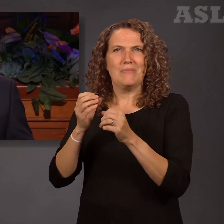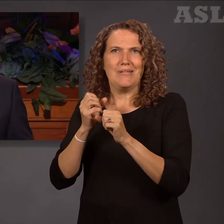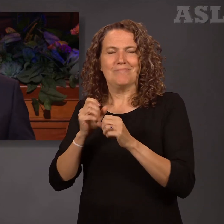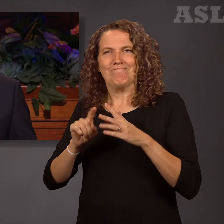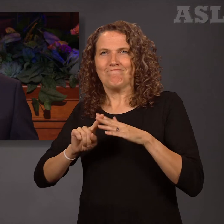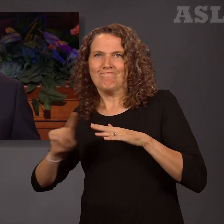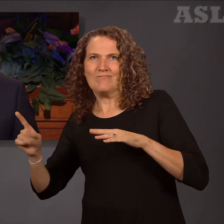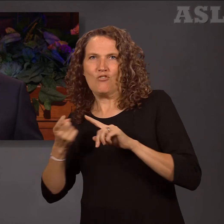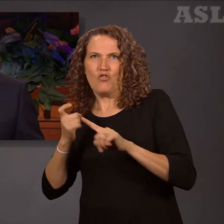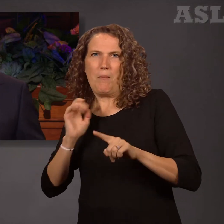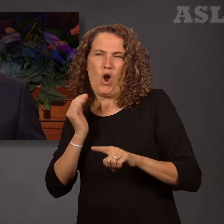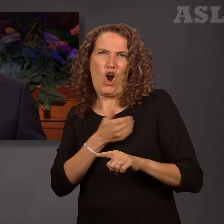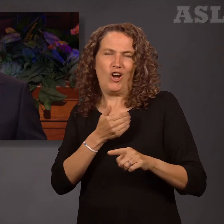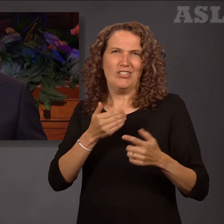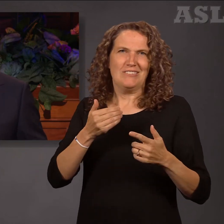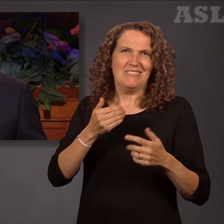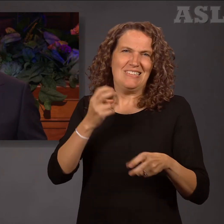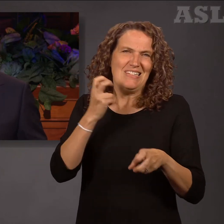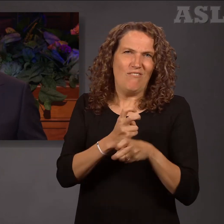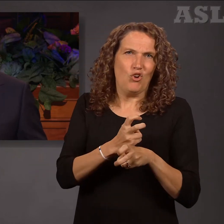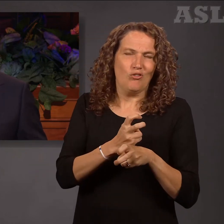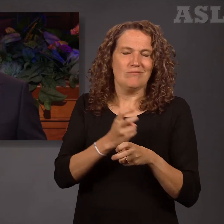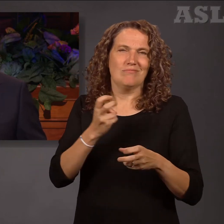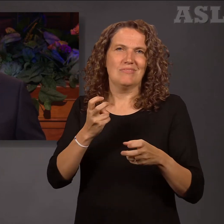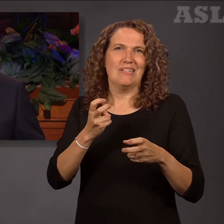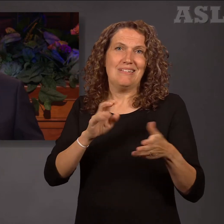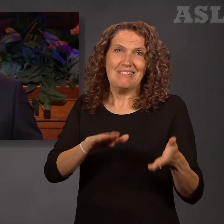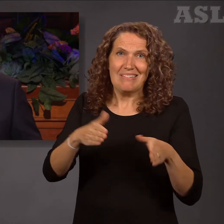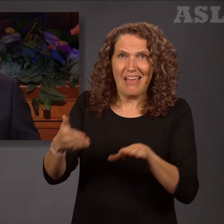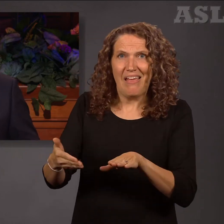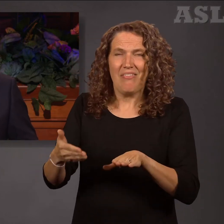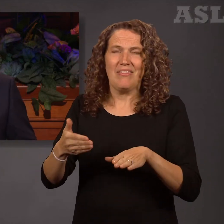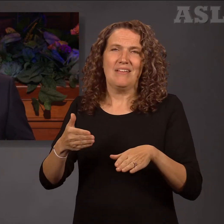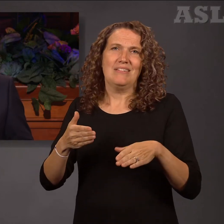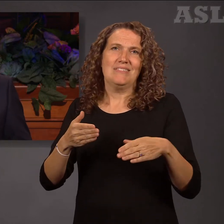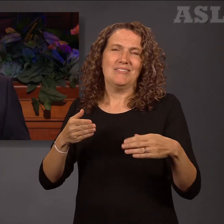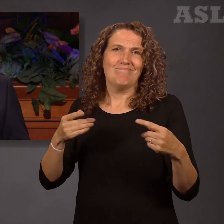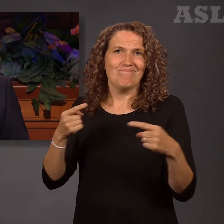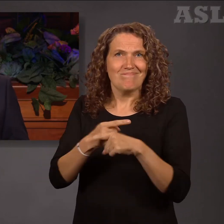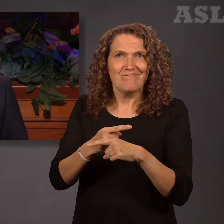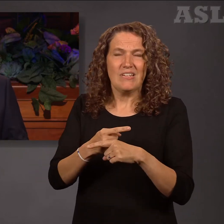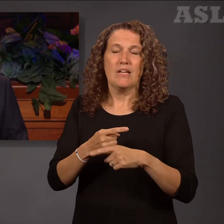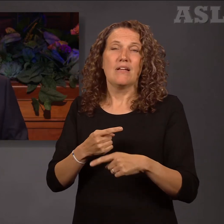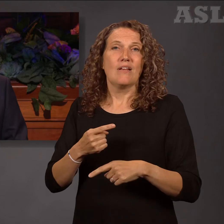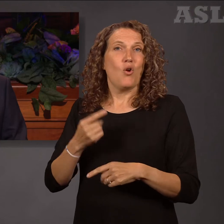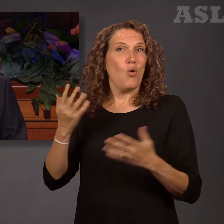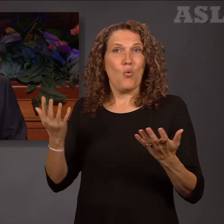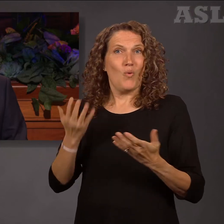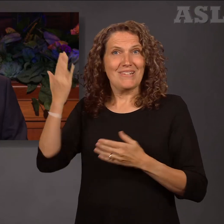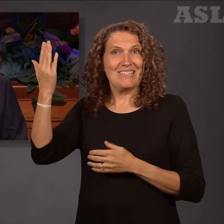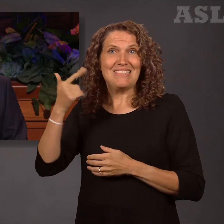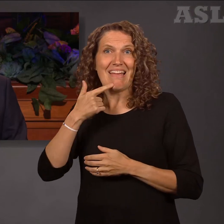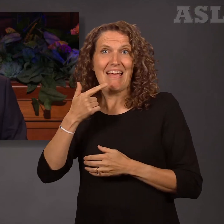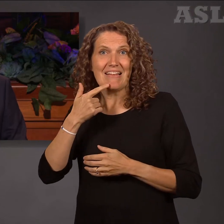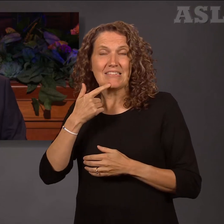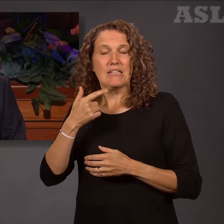incomprehension, infirmities, and even death. He has said, And now verily I say unto you,